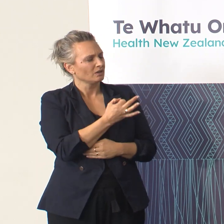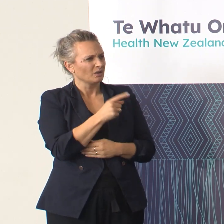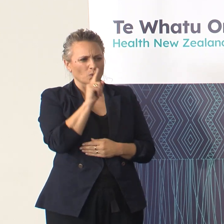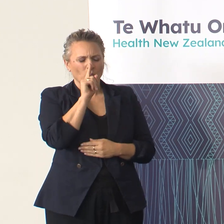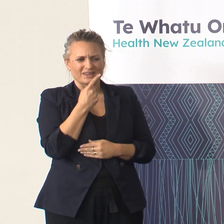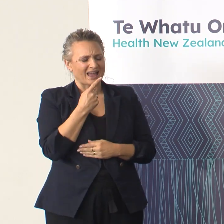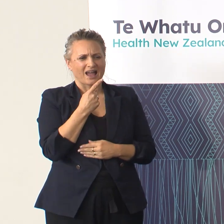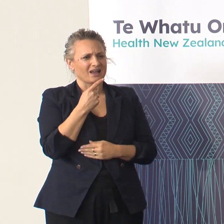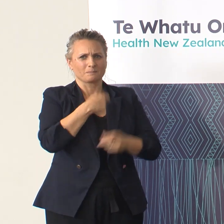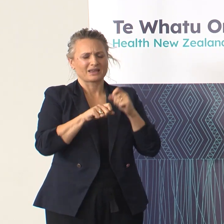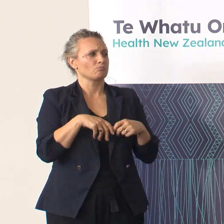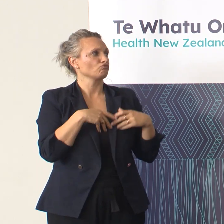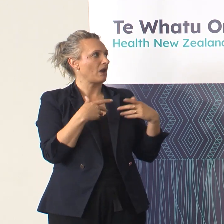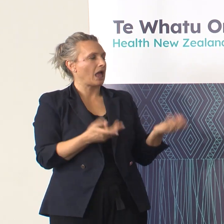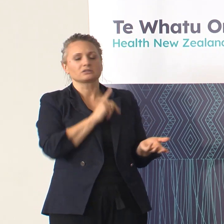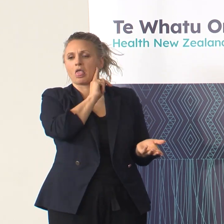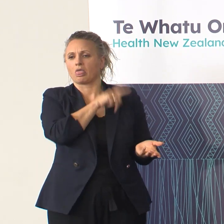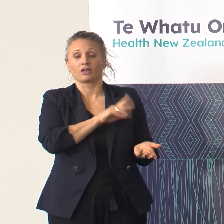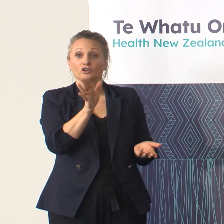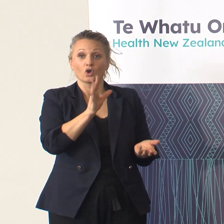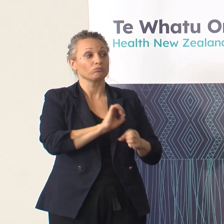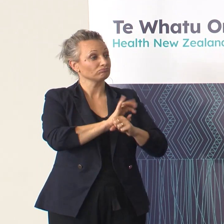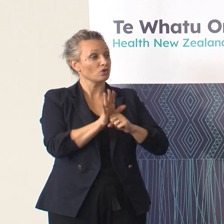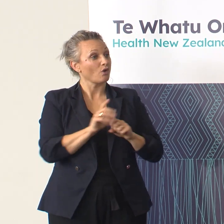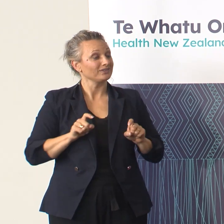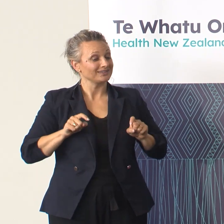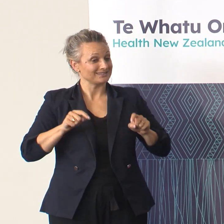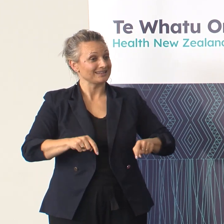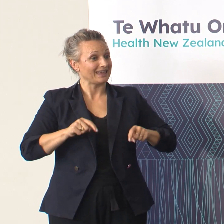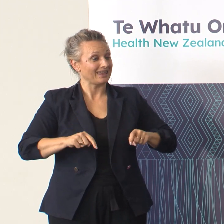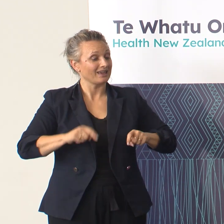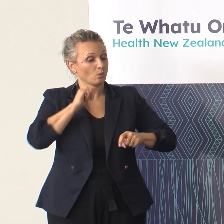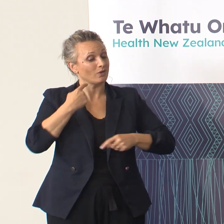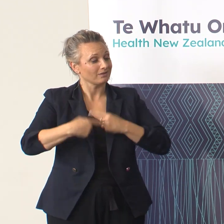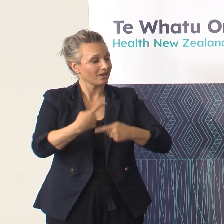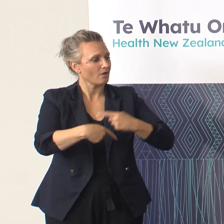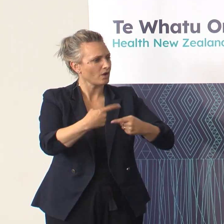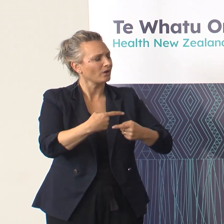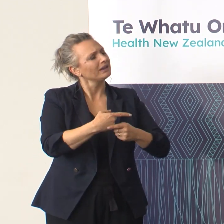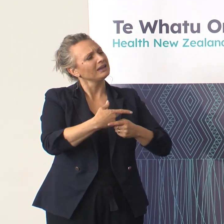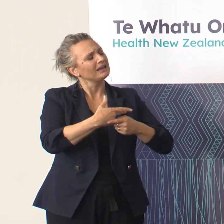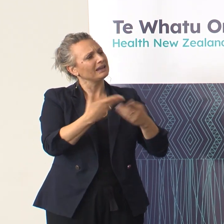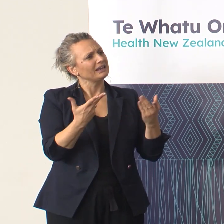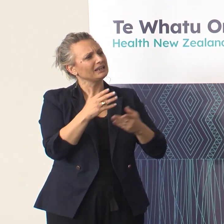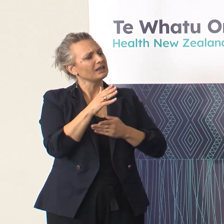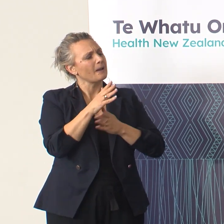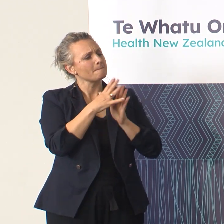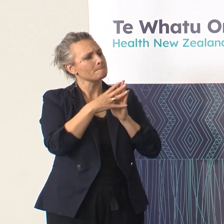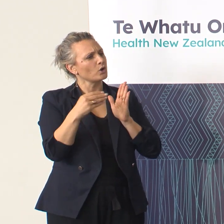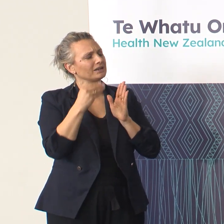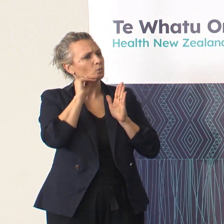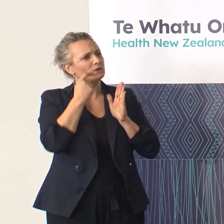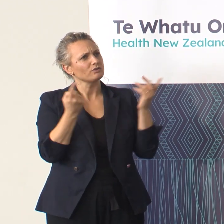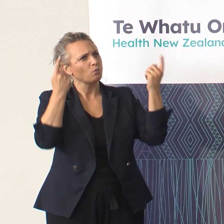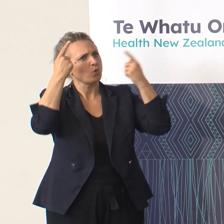complacent. COVID is now here with us, and it has been for some time now. Has there any modelling been done about when we might